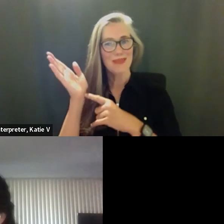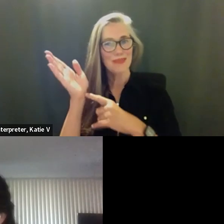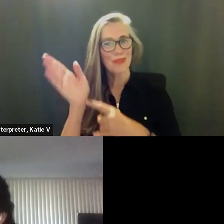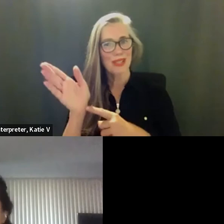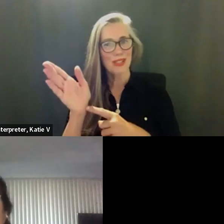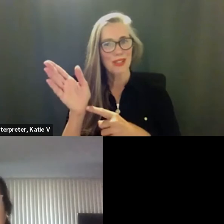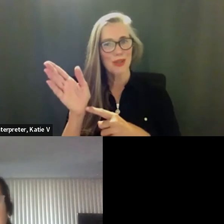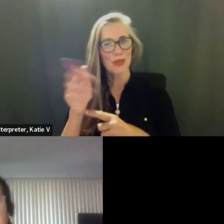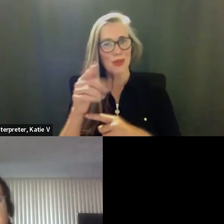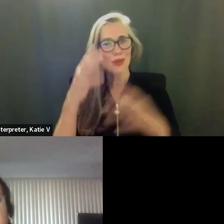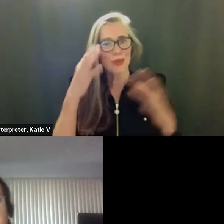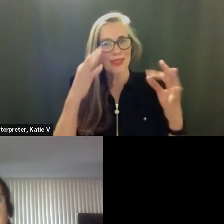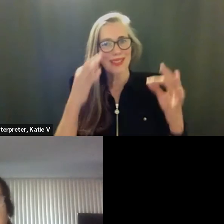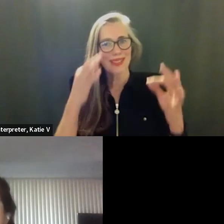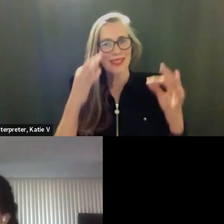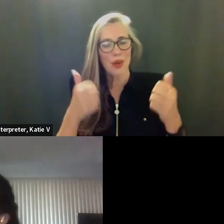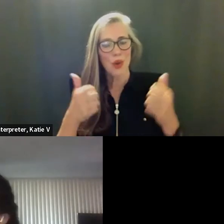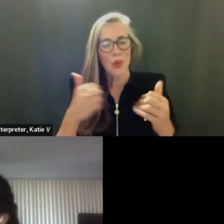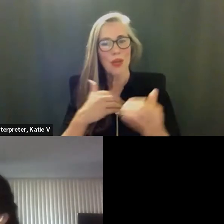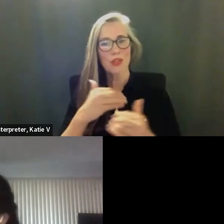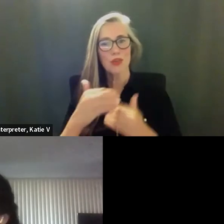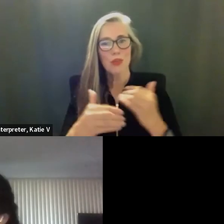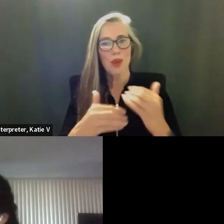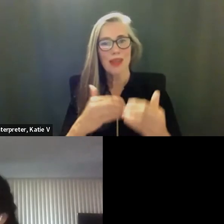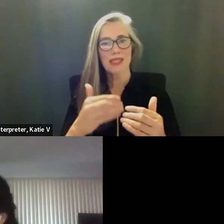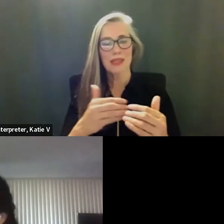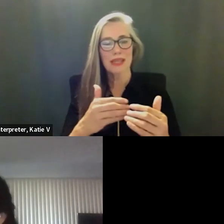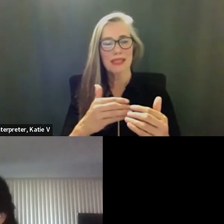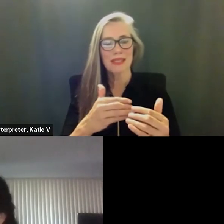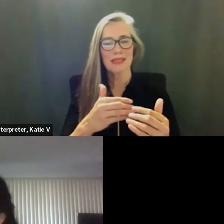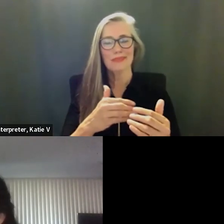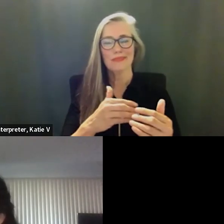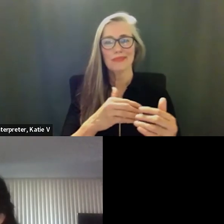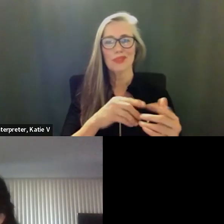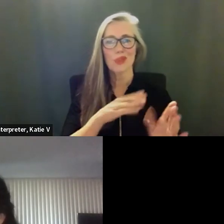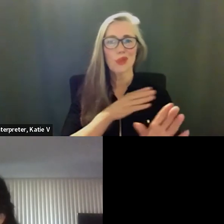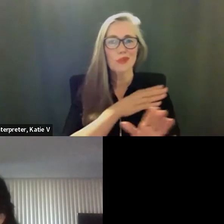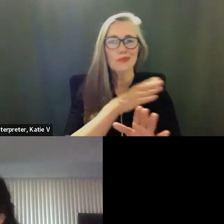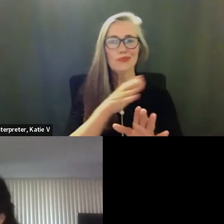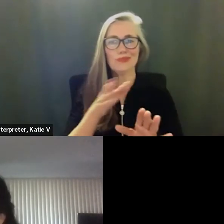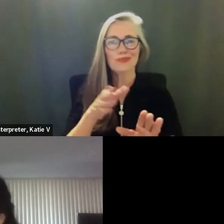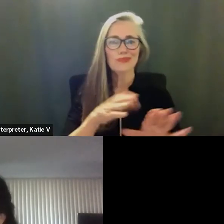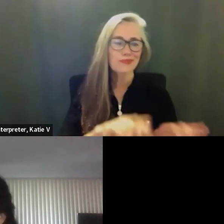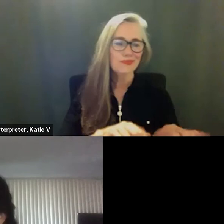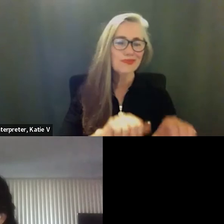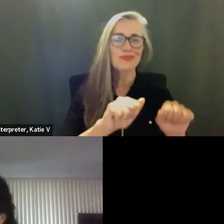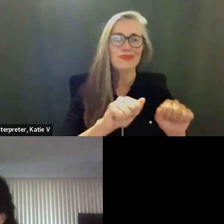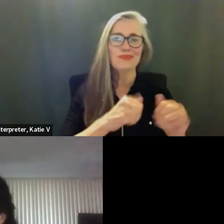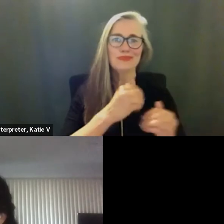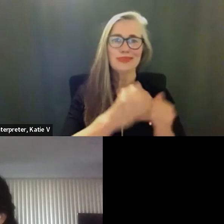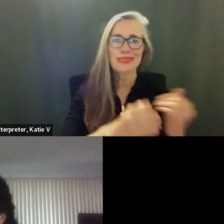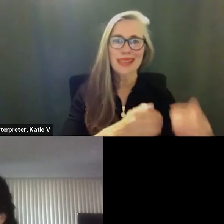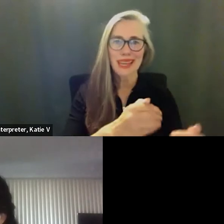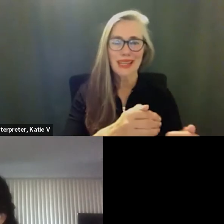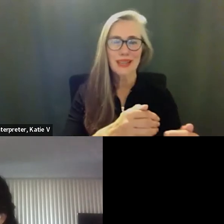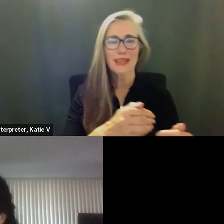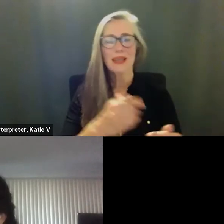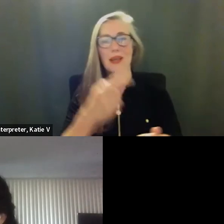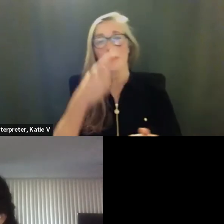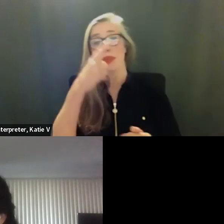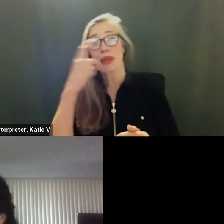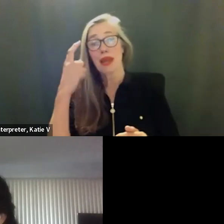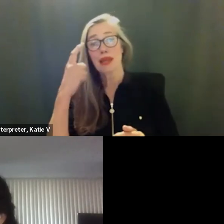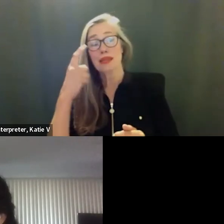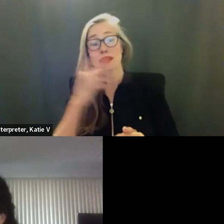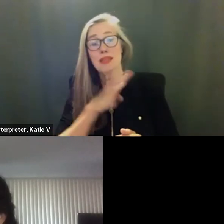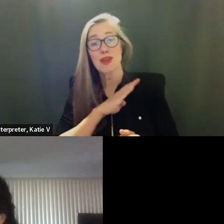on which process to take to fill the board seat vacancy that um trustee caps will be